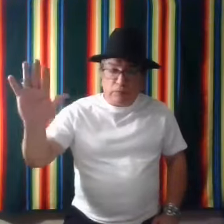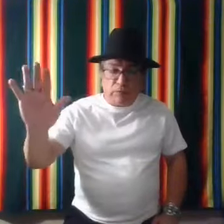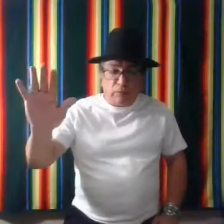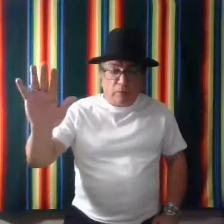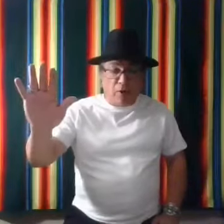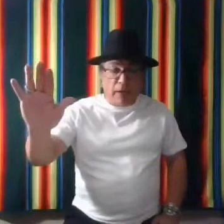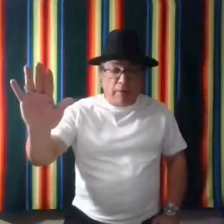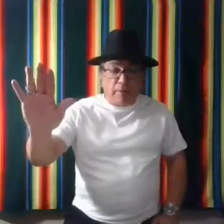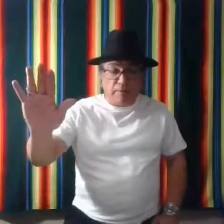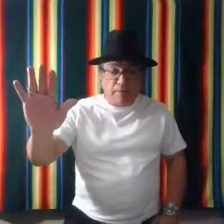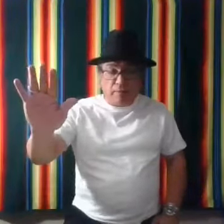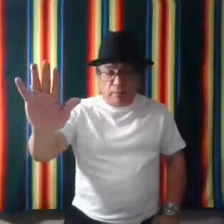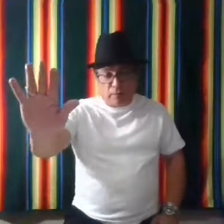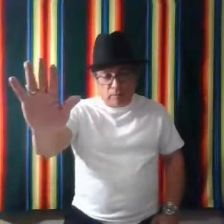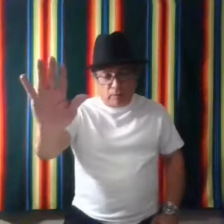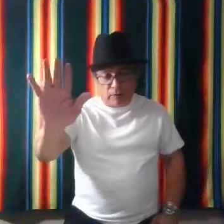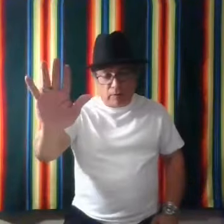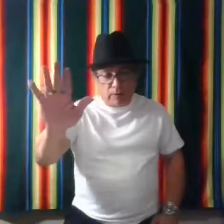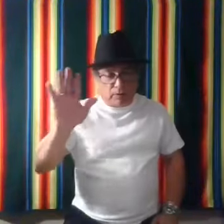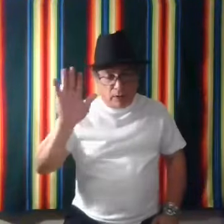Pull them out. Stop.